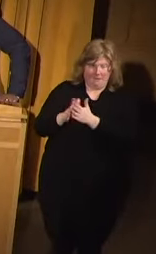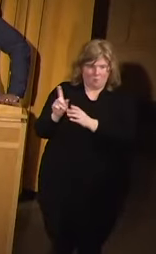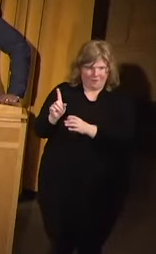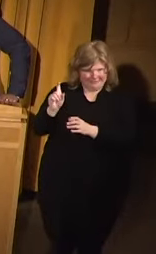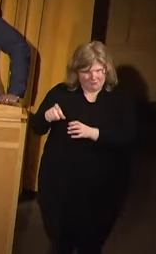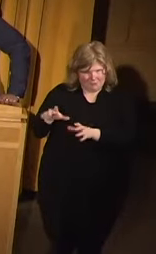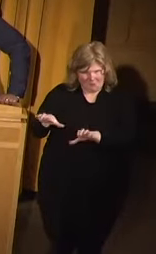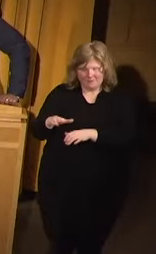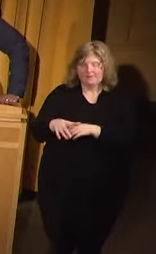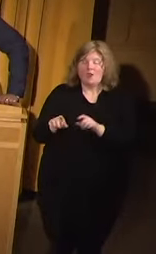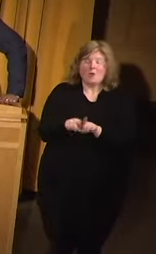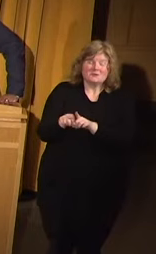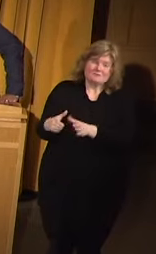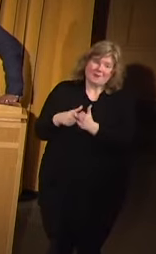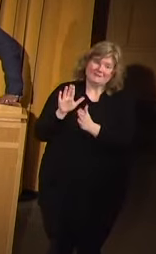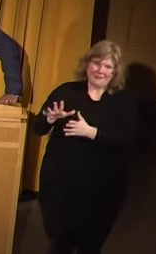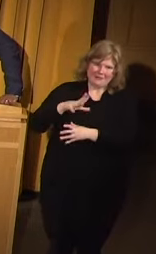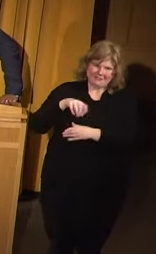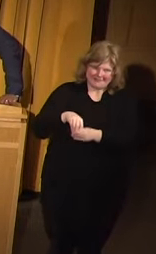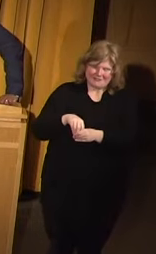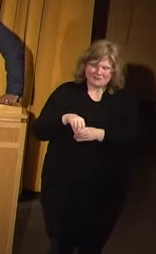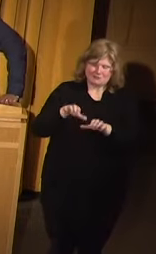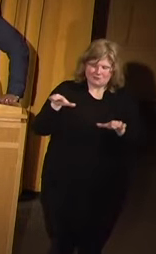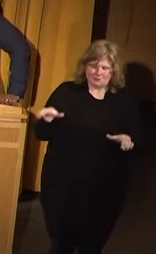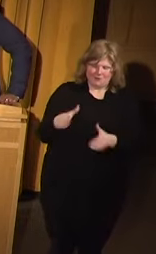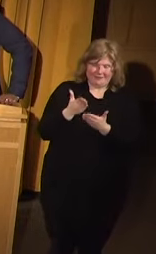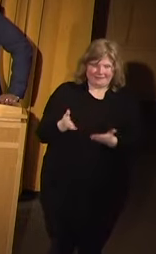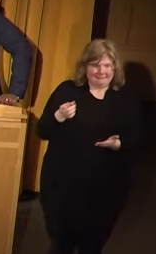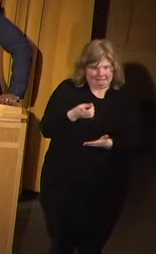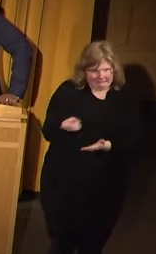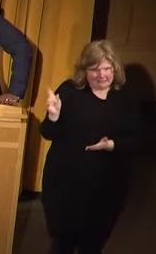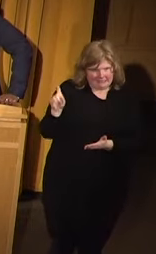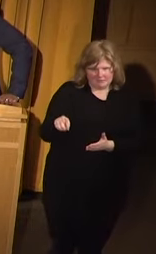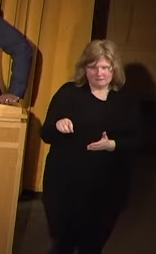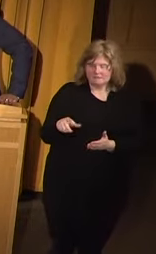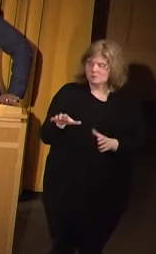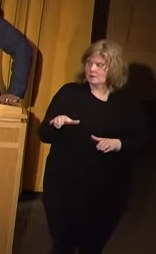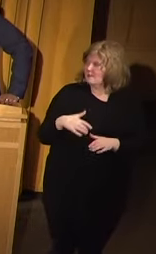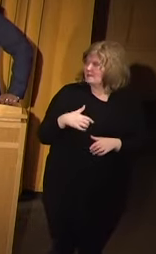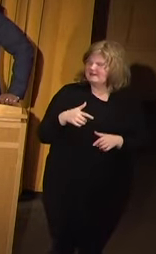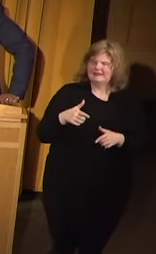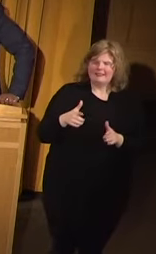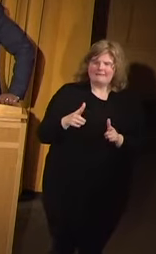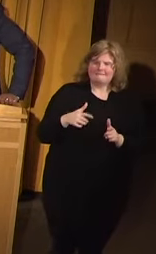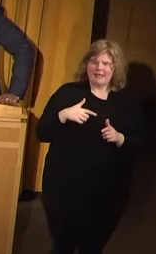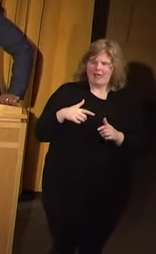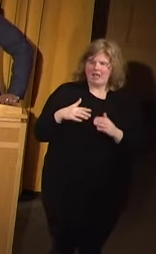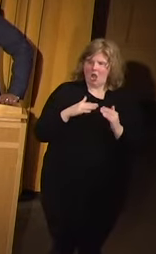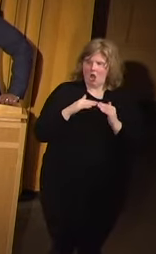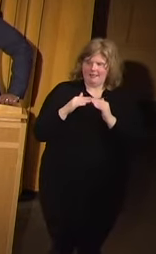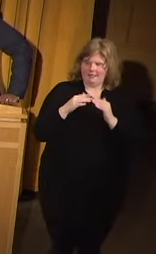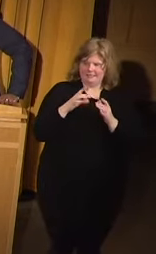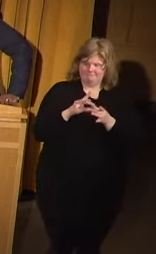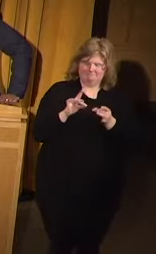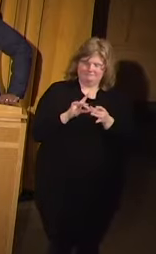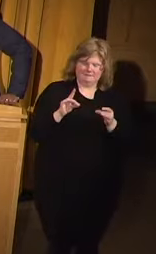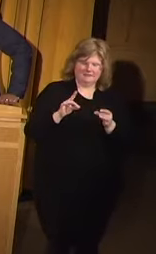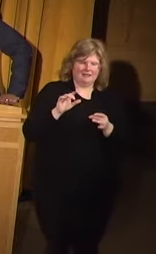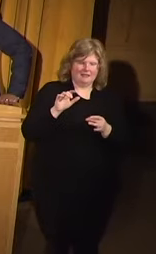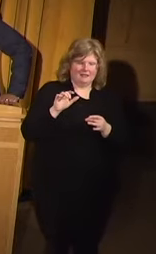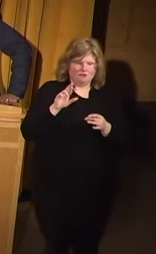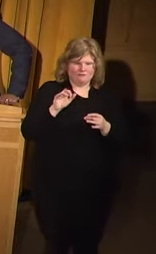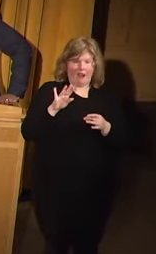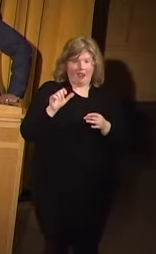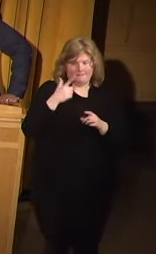requires their participation to do the things that they have to do. I'd like to just let my colleague say a few things because she's been